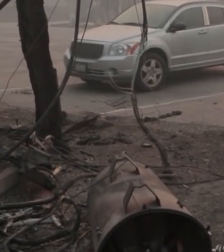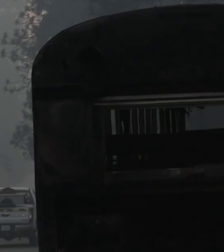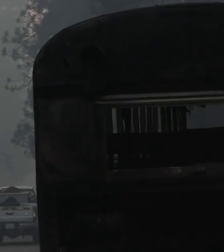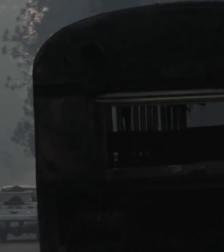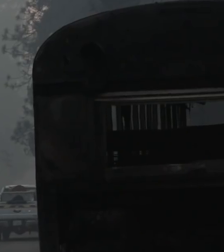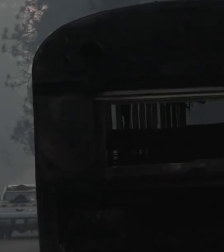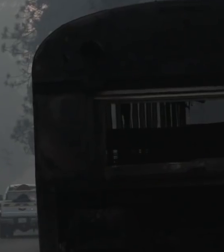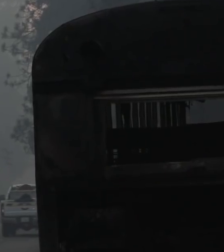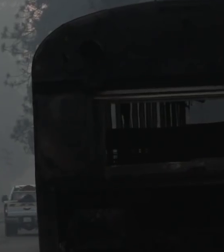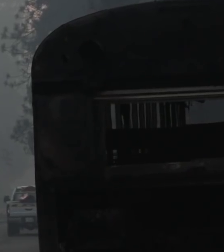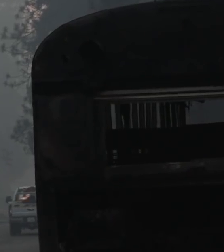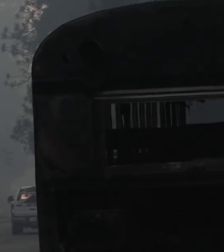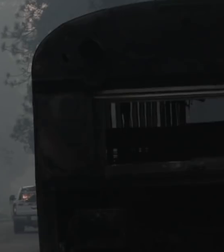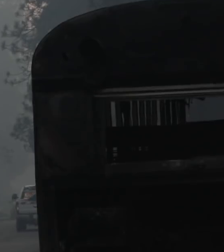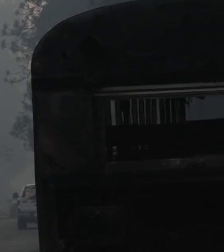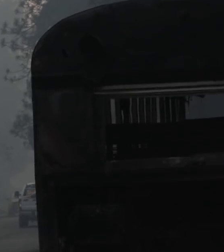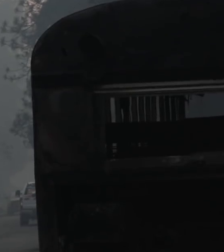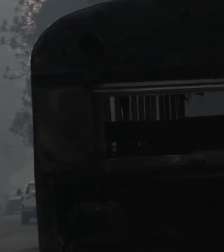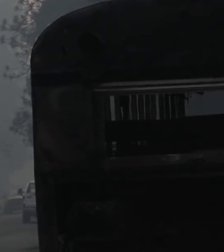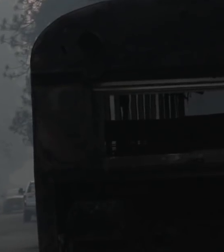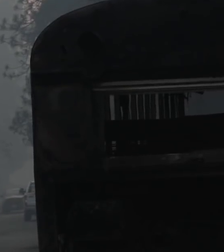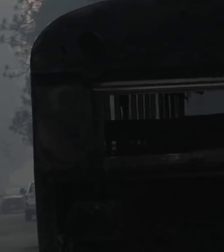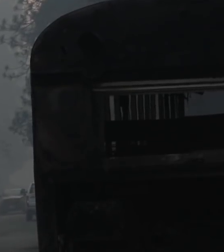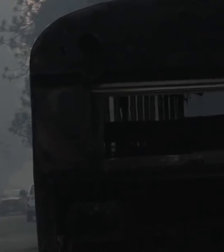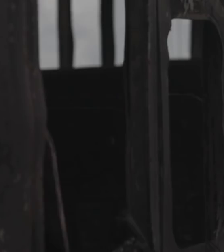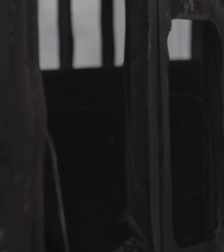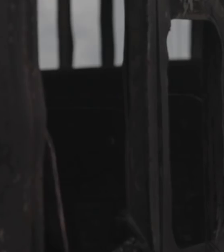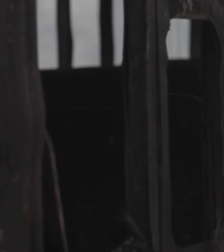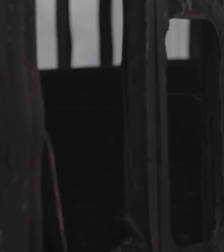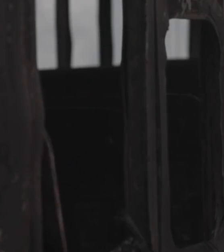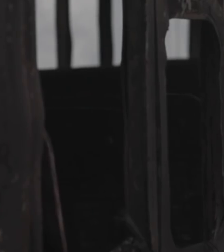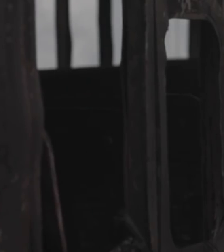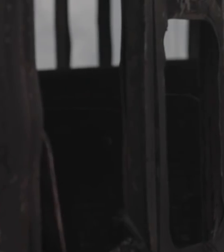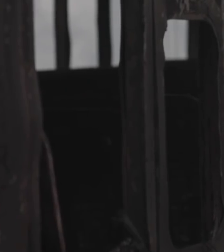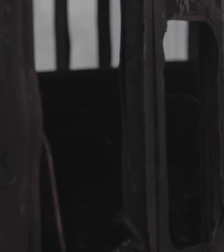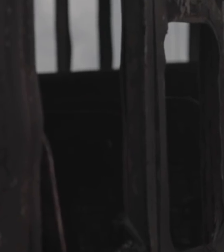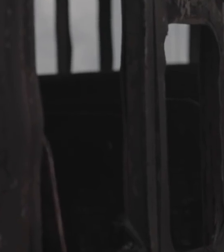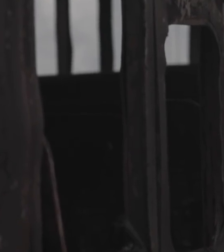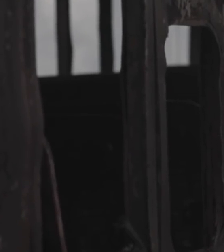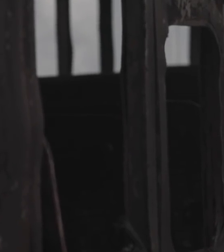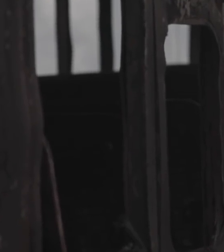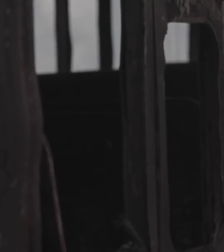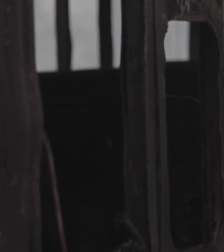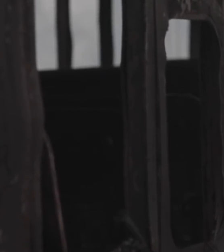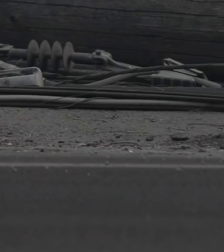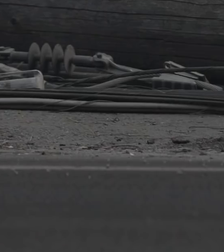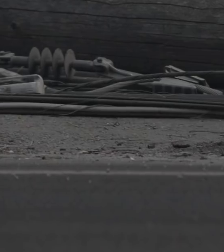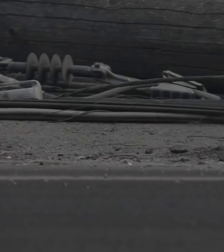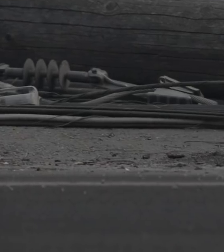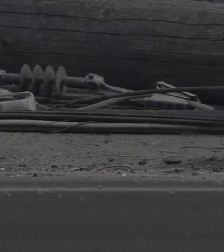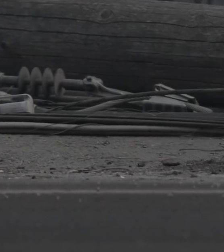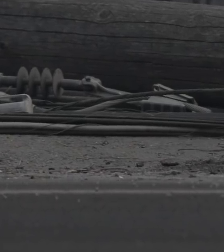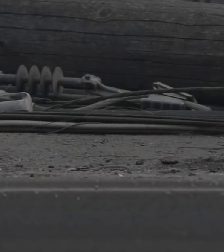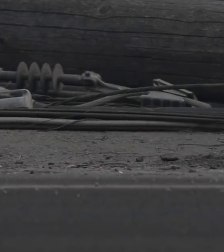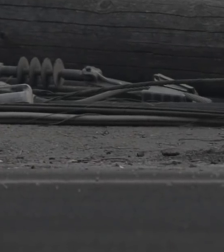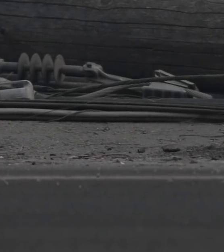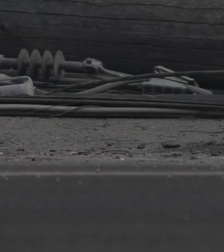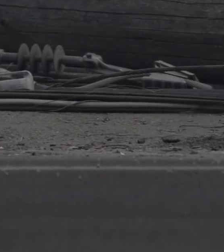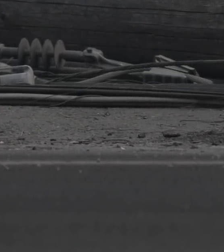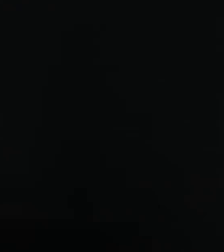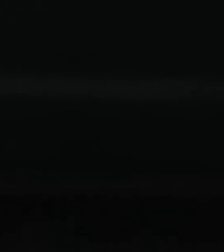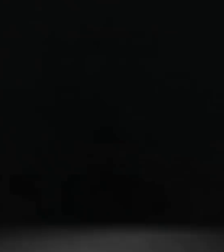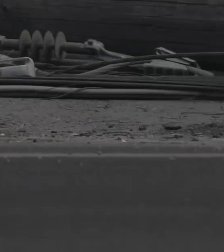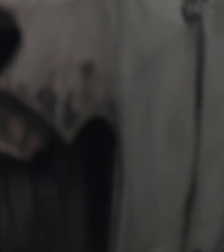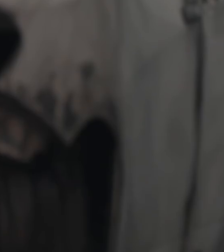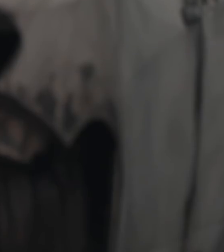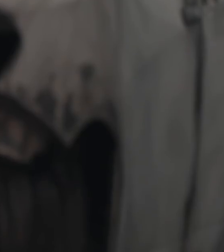cause of death is. But more importantly, I think to many of you, they will work with us to help identify those individuals. Once we're